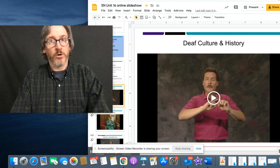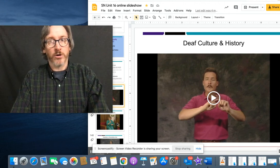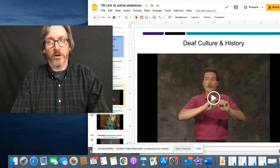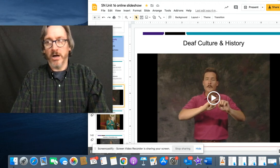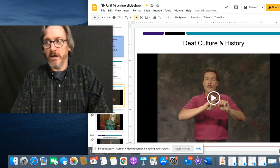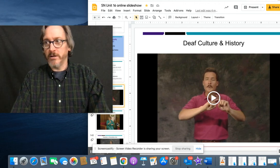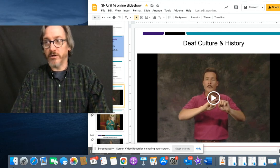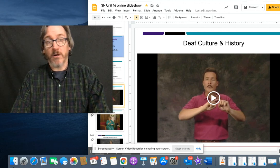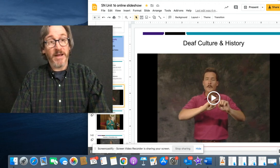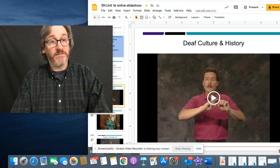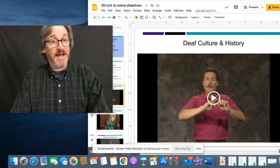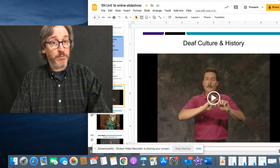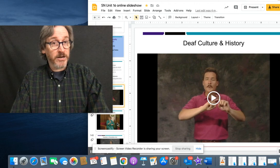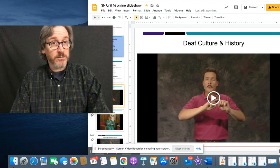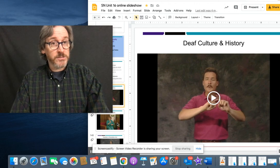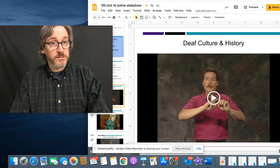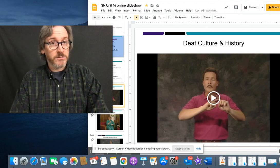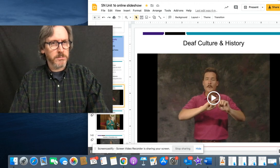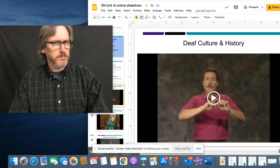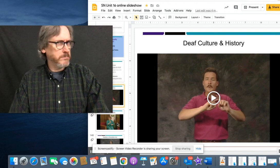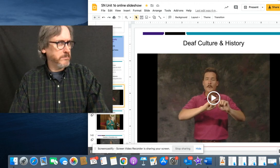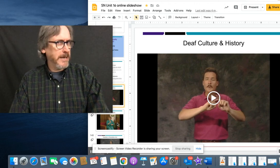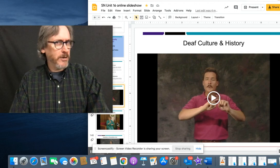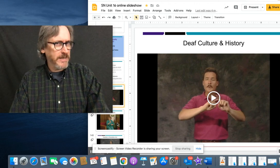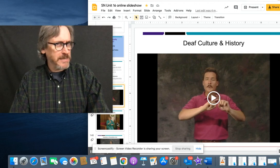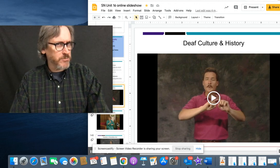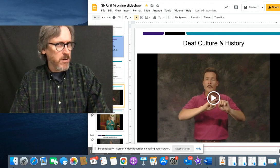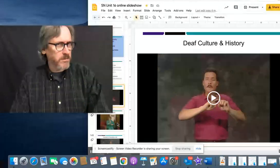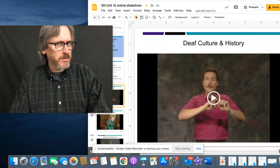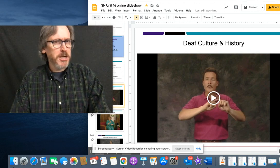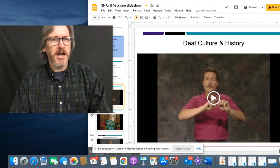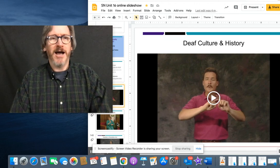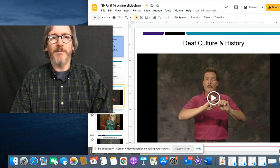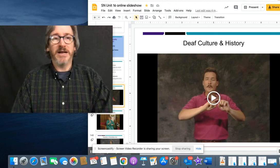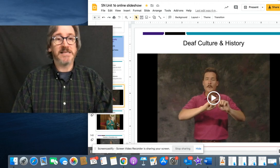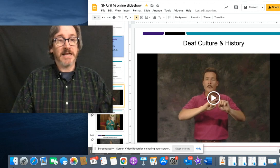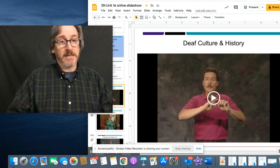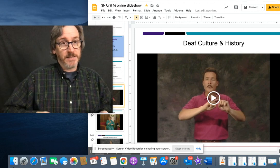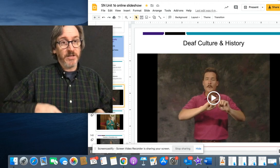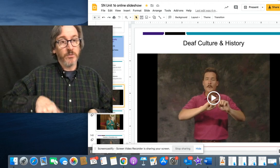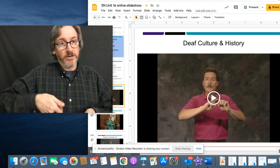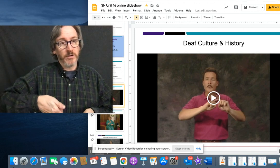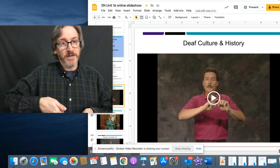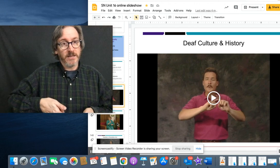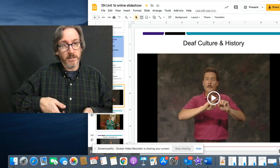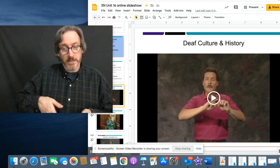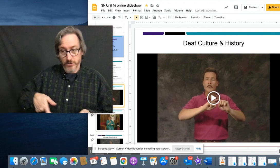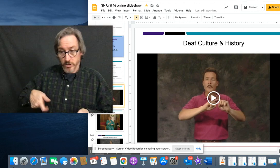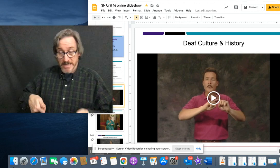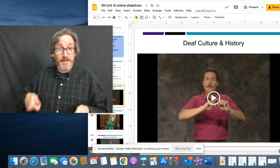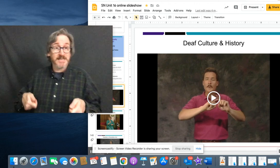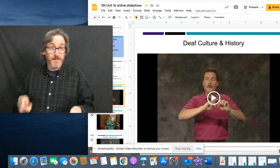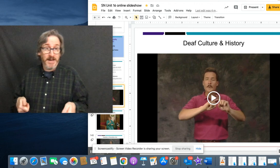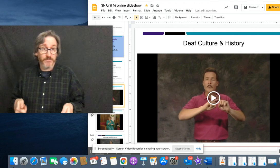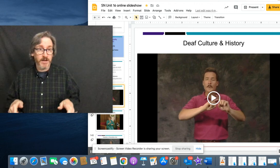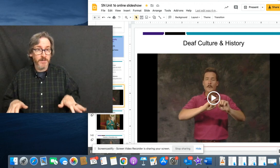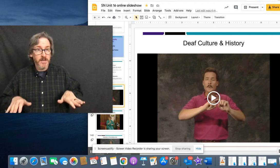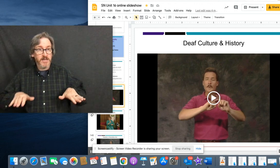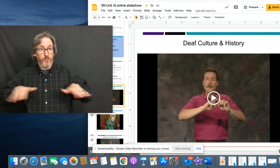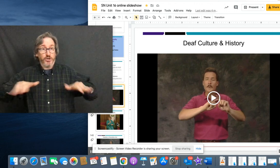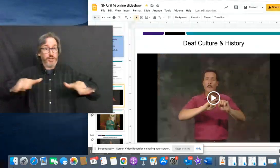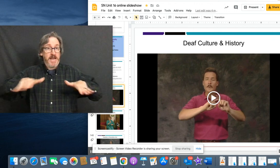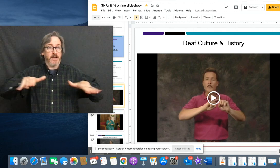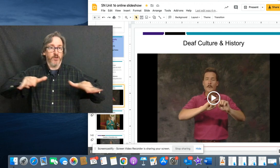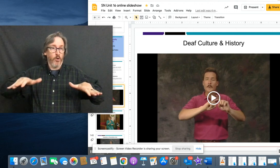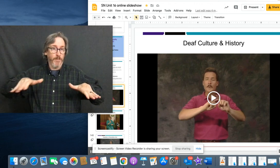There are bed vibrators. I know that sounds wrong. But it's like something you literally would either clamp onto the bed frame